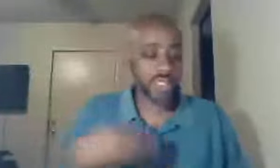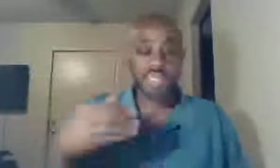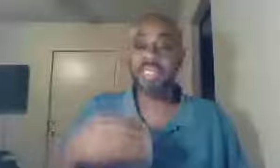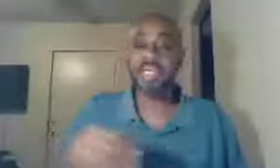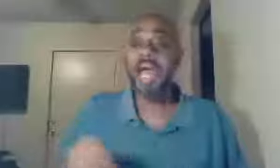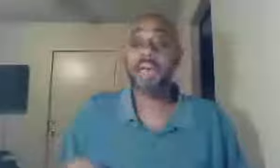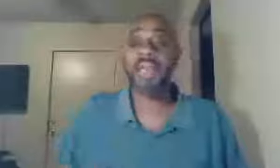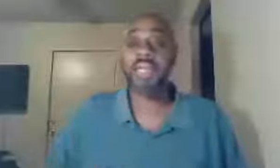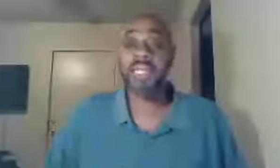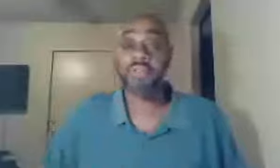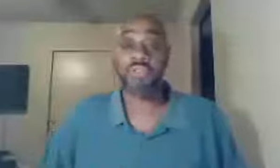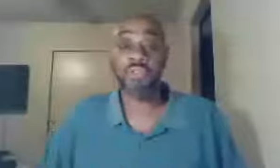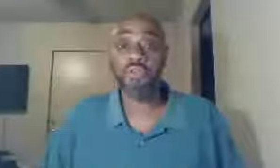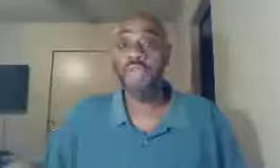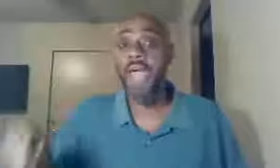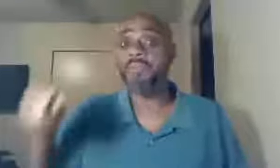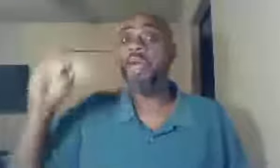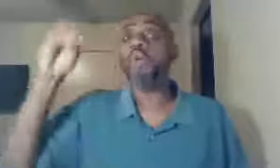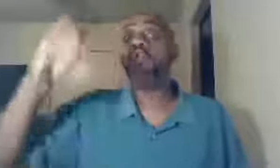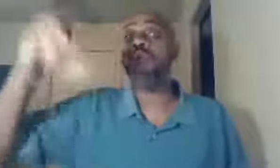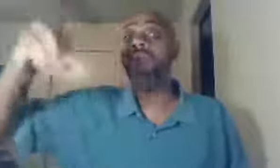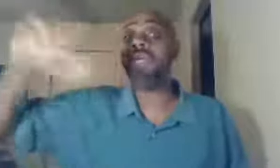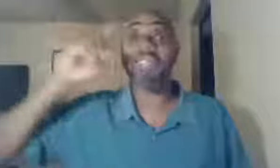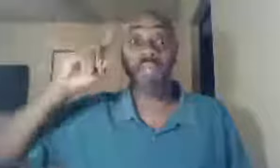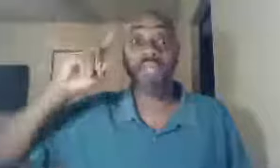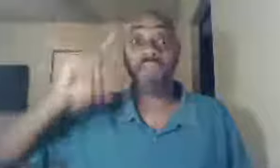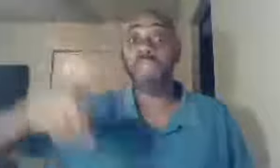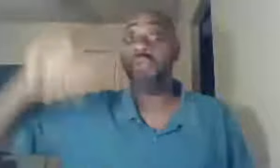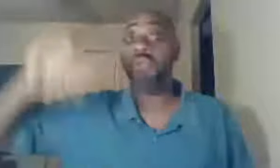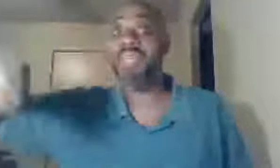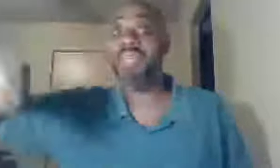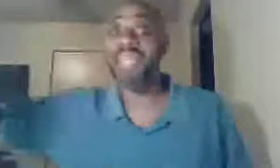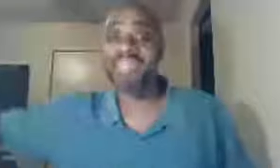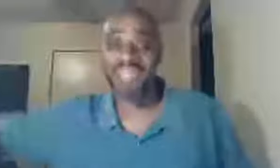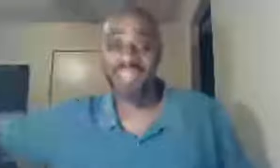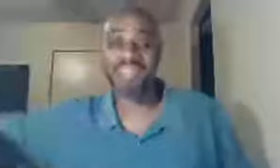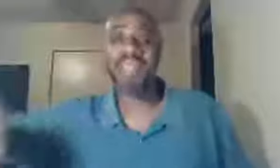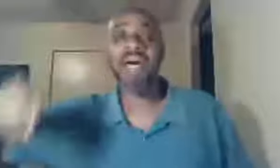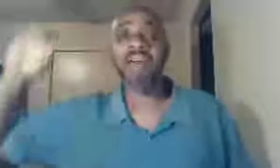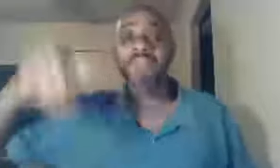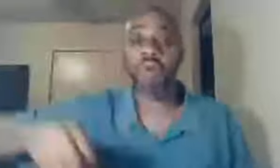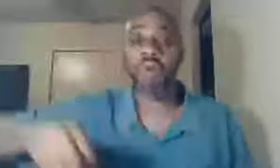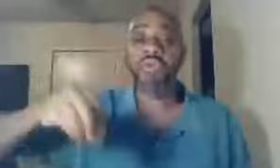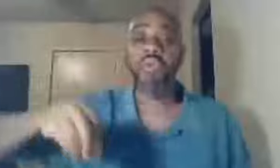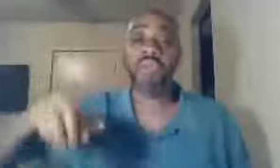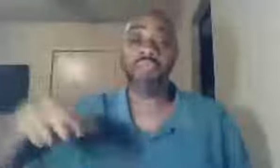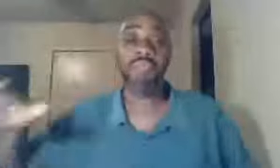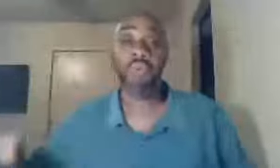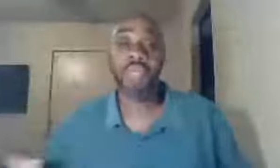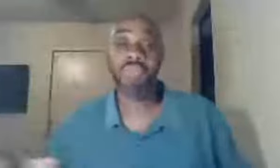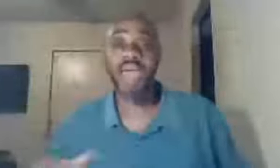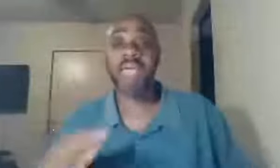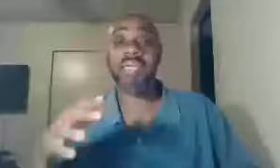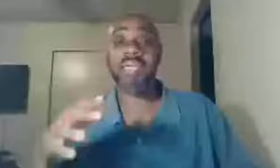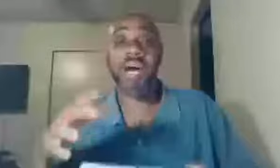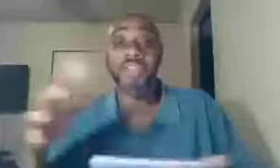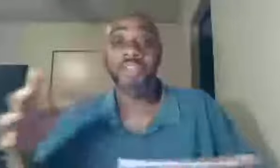he said, look, I'm not here, to do that, stay with me, reminiscent, of those, who would have been, doing that, in other